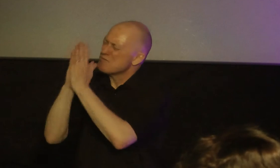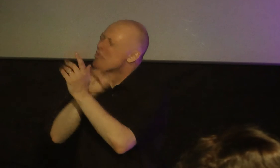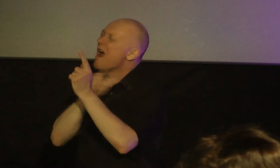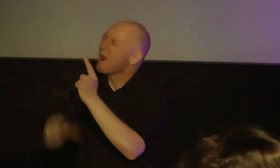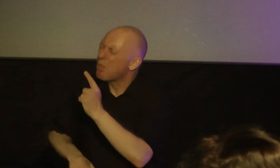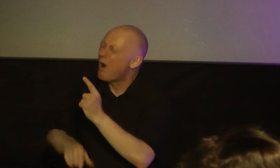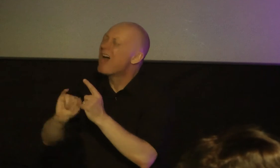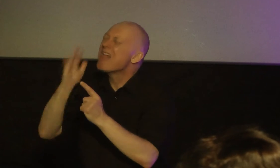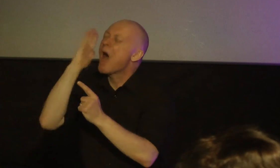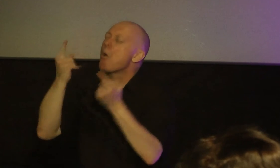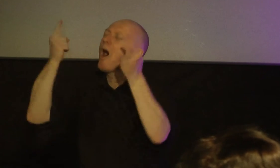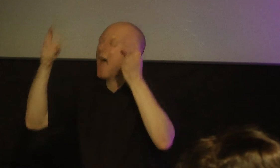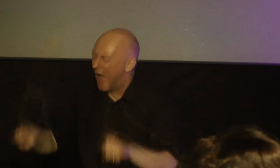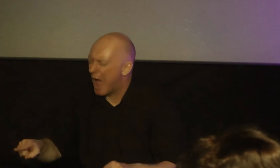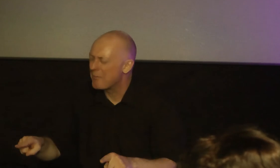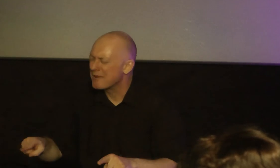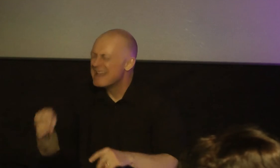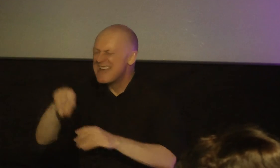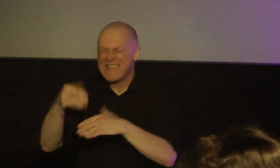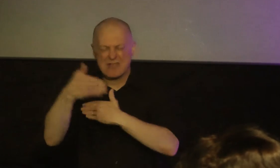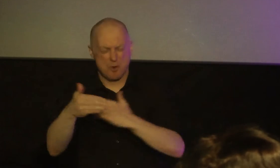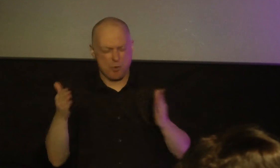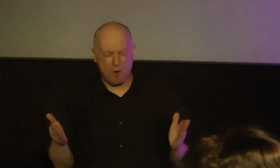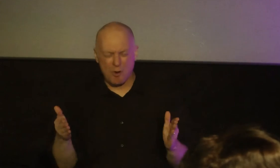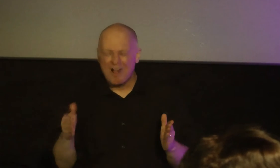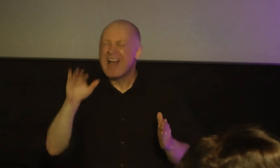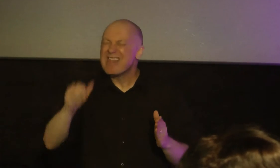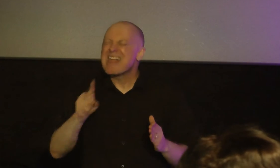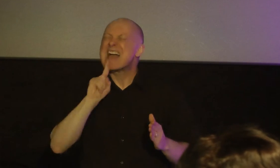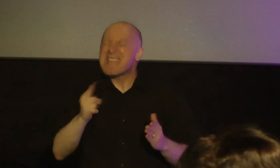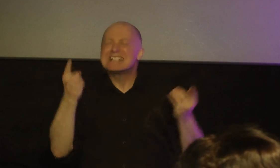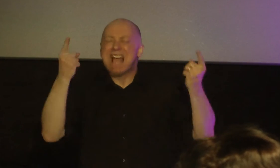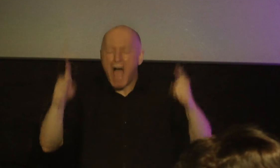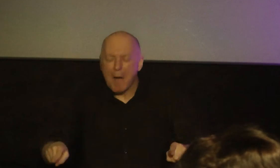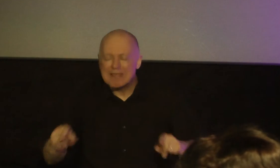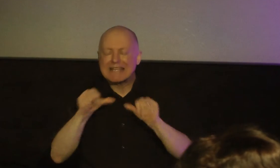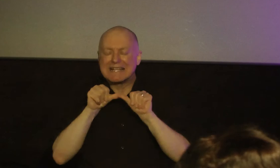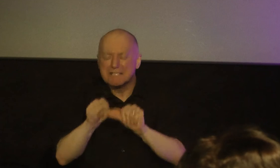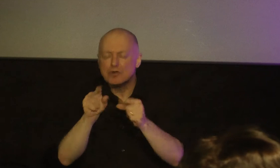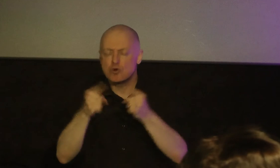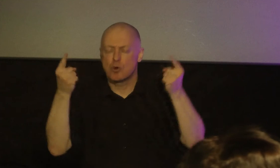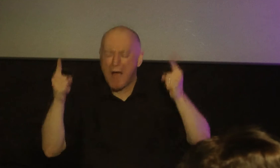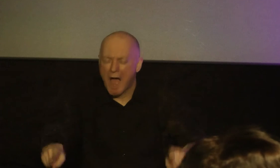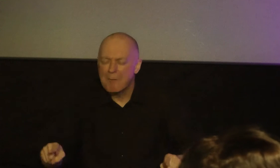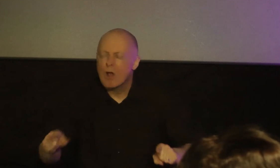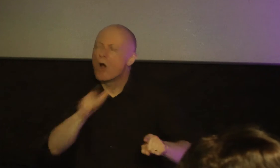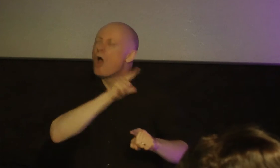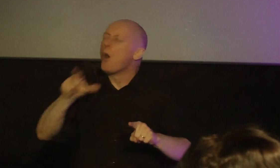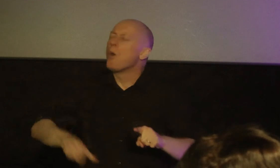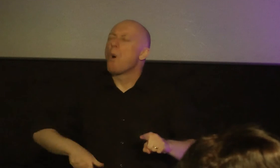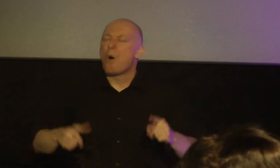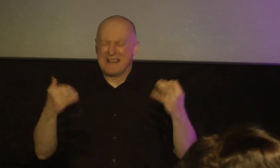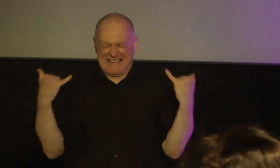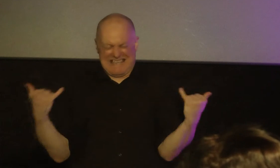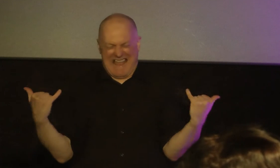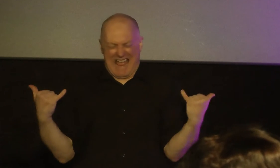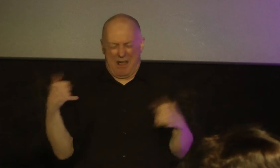that's what would happen in this room that that is happening that continues to happen so lord in this moment in these brief